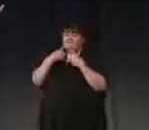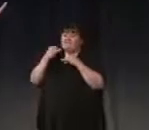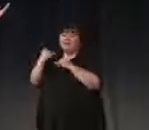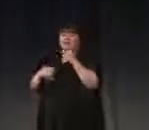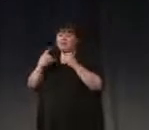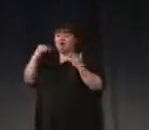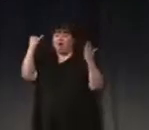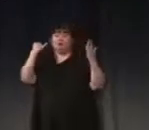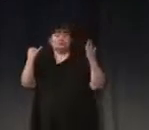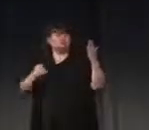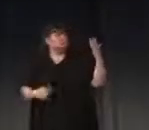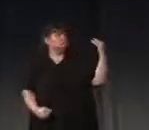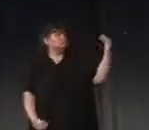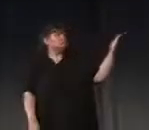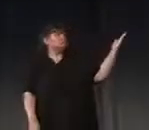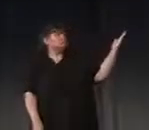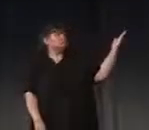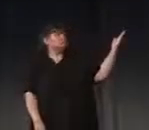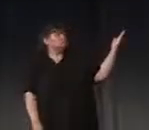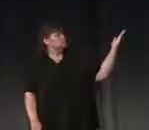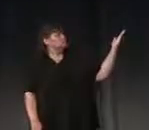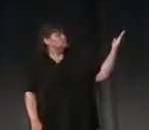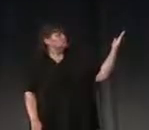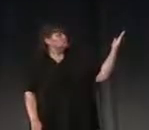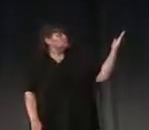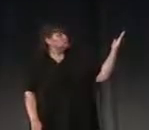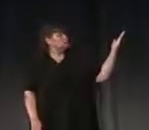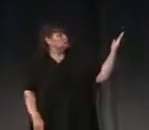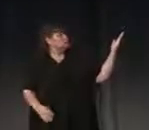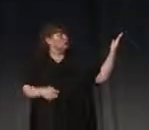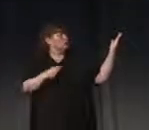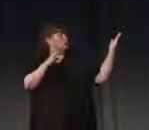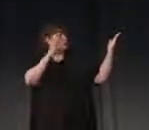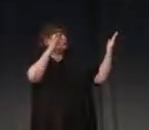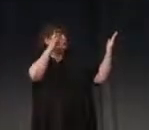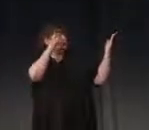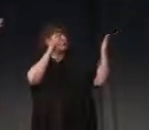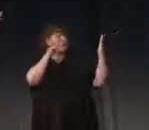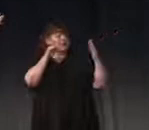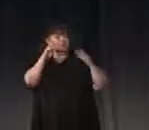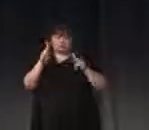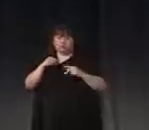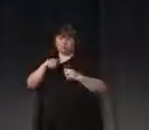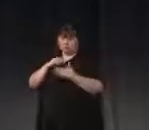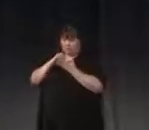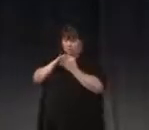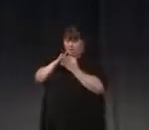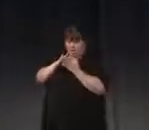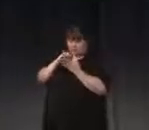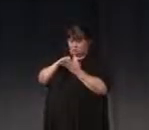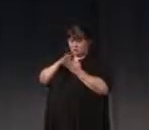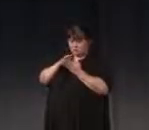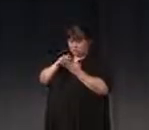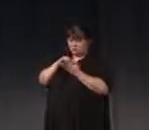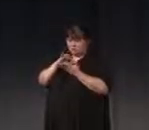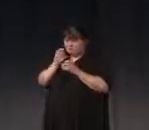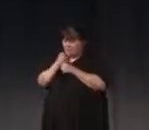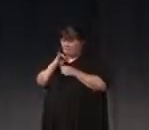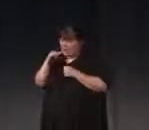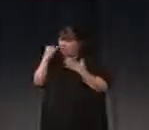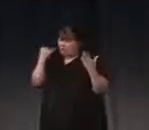be art created by someone who's a member of the quantified self movement who tracks herself. She turned it into art.